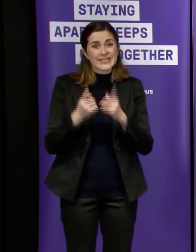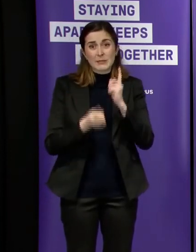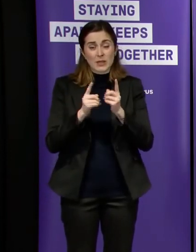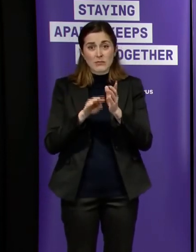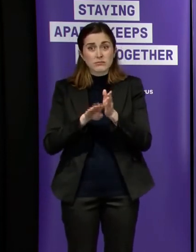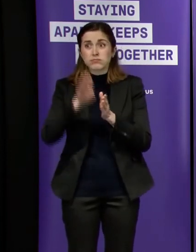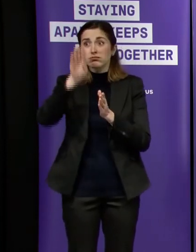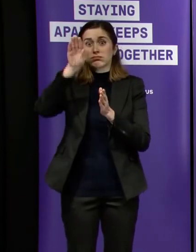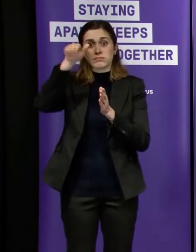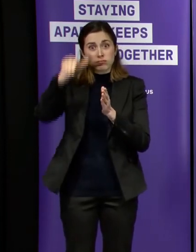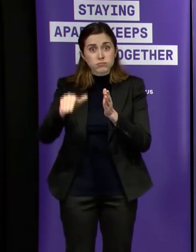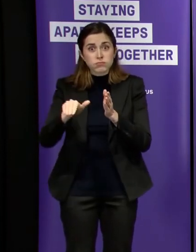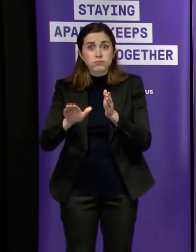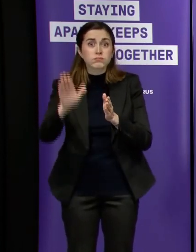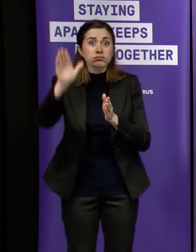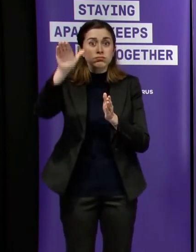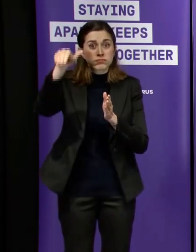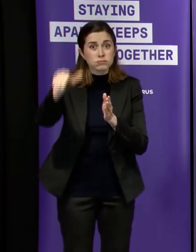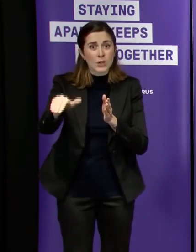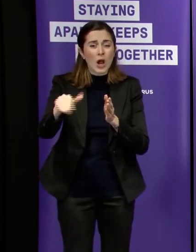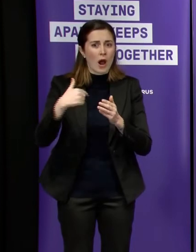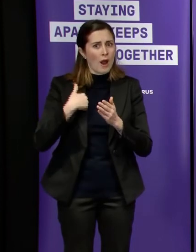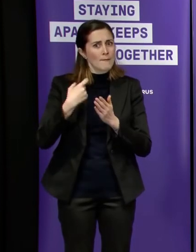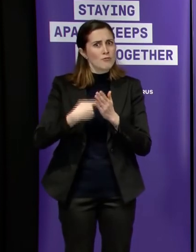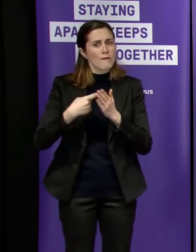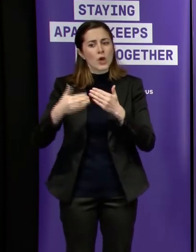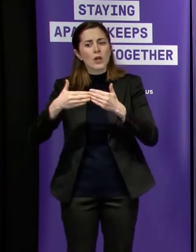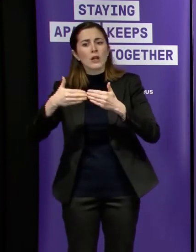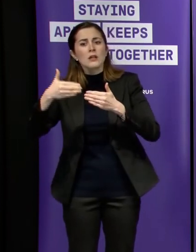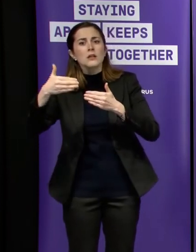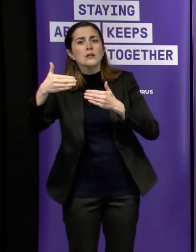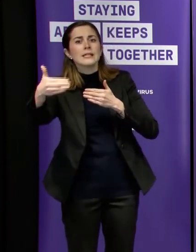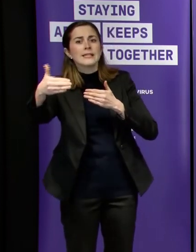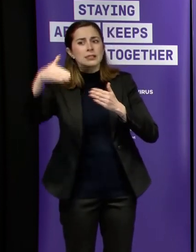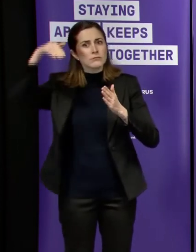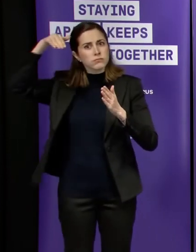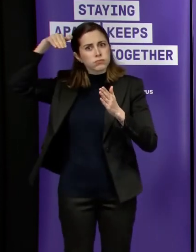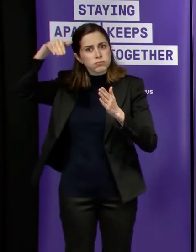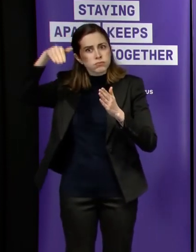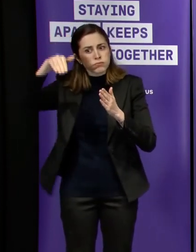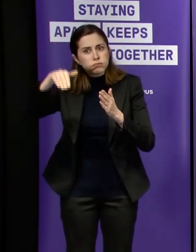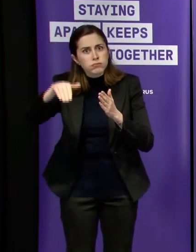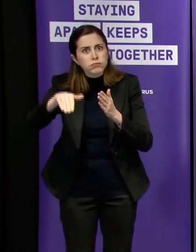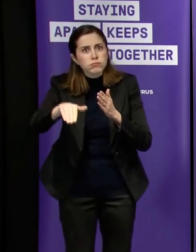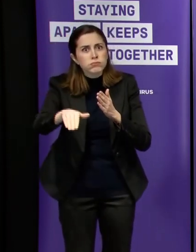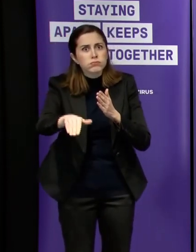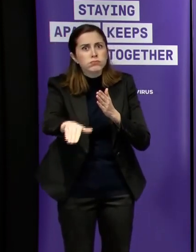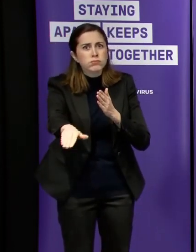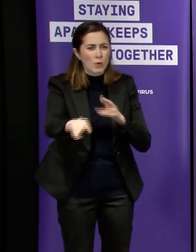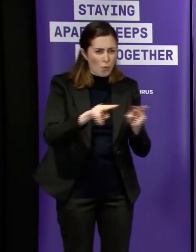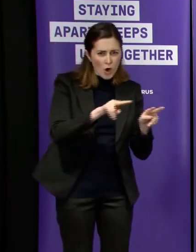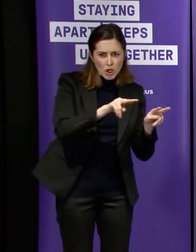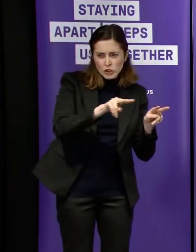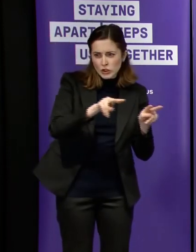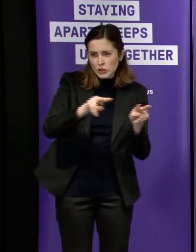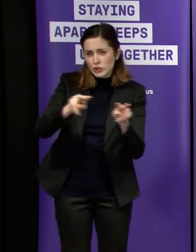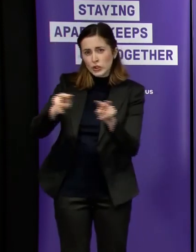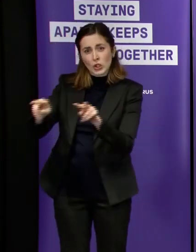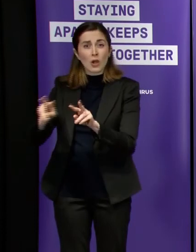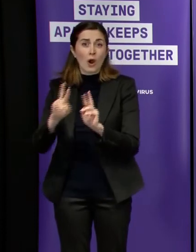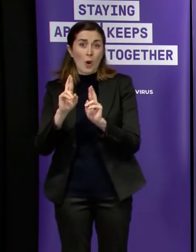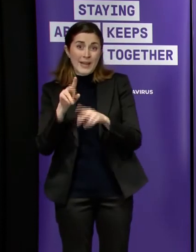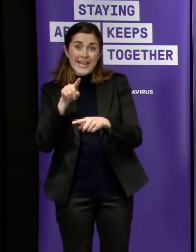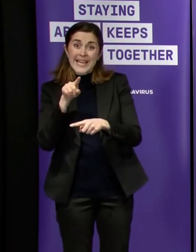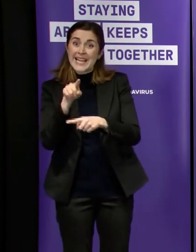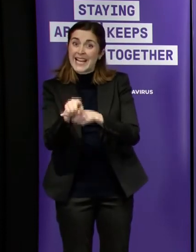it's the long-term trends that i'm looking for and um you know we're hopeful by you know next week they'll continue to go down um whether